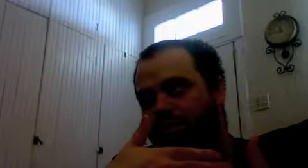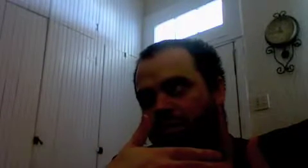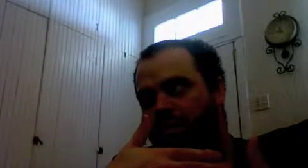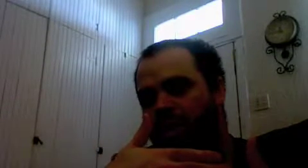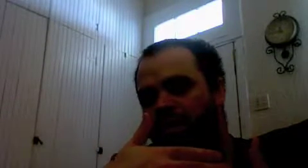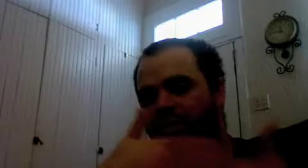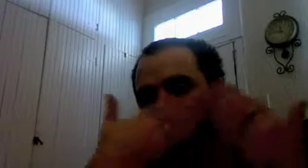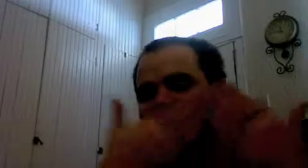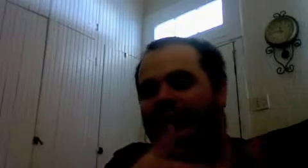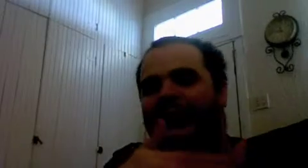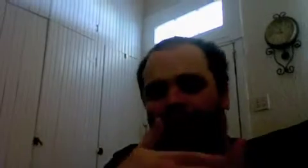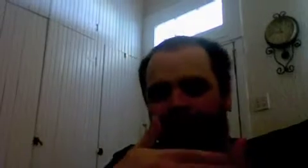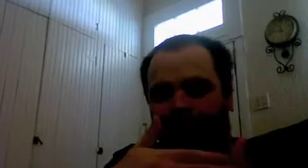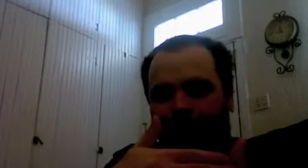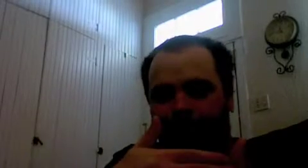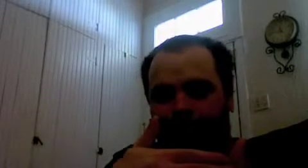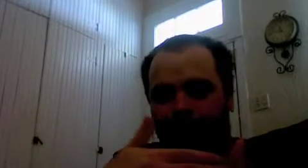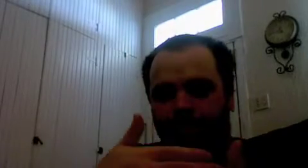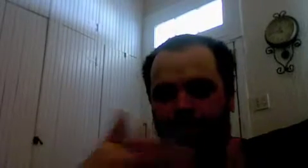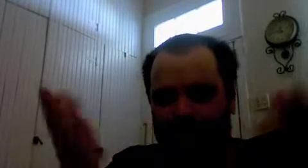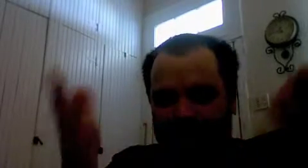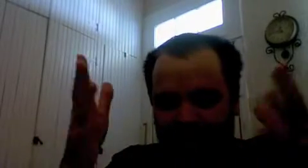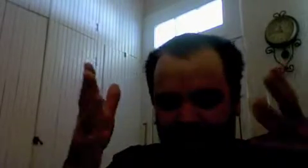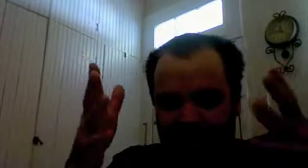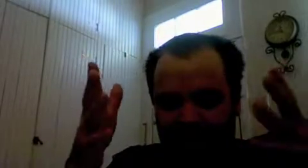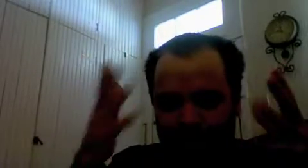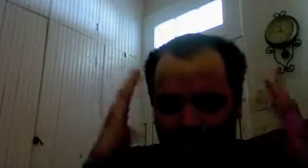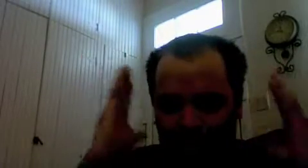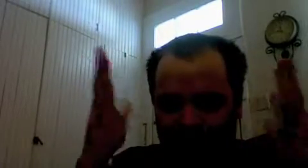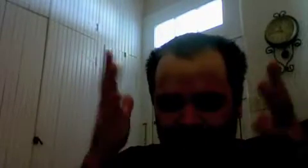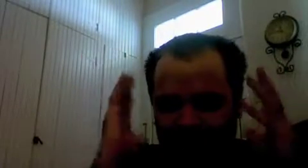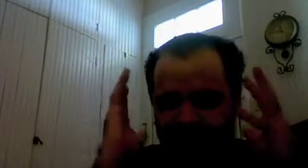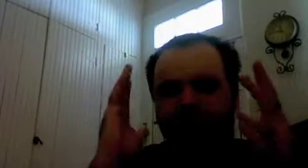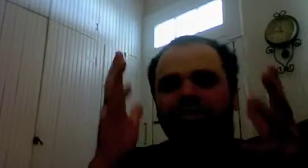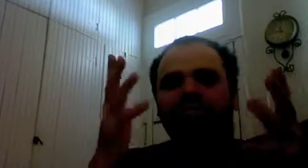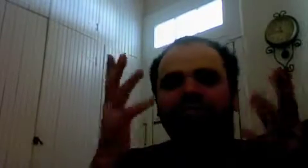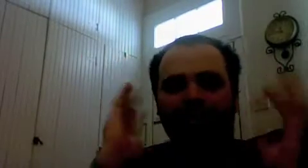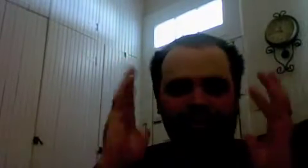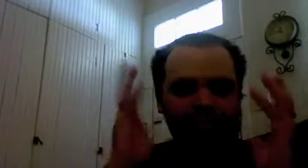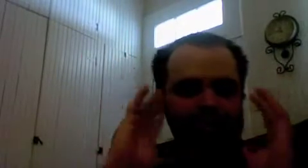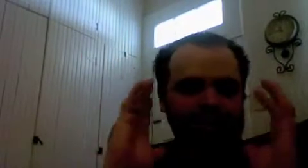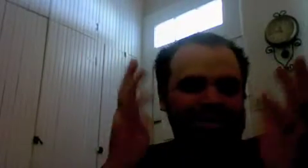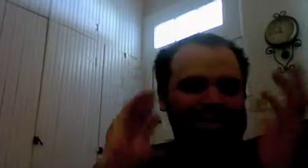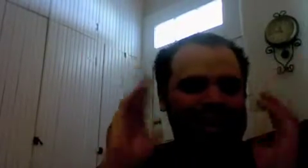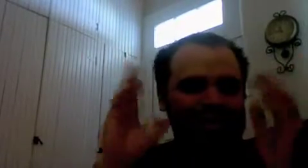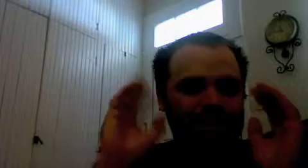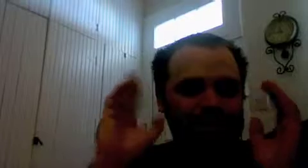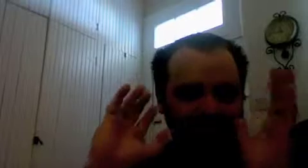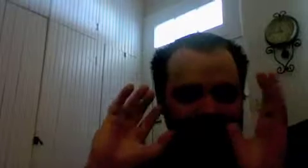there's a gap between my subjective lived experience as myself